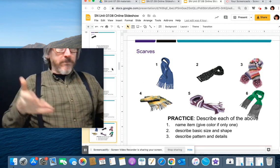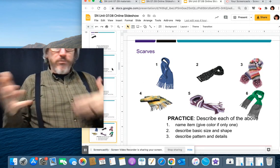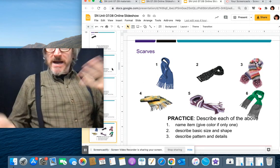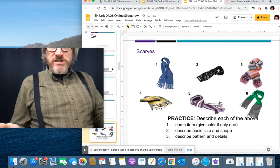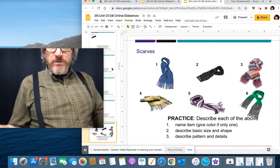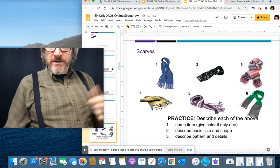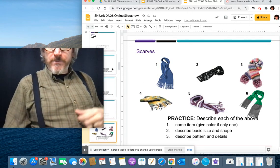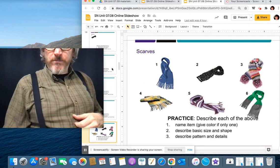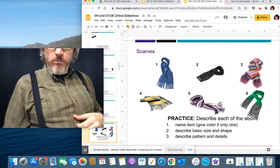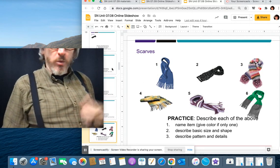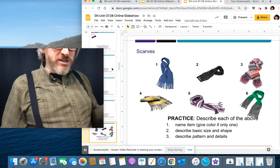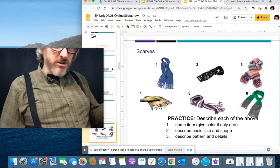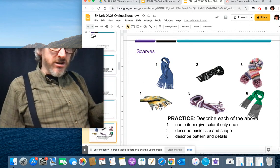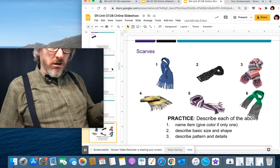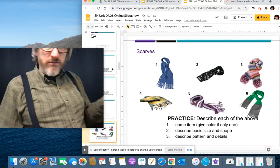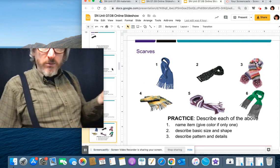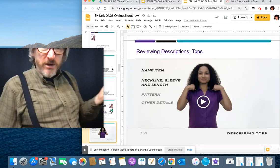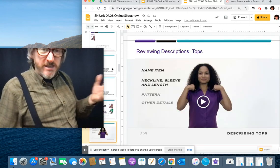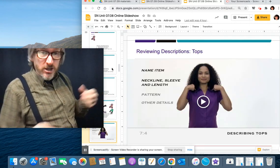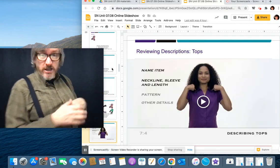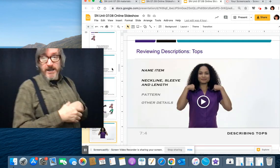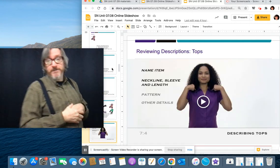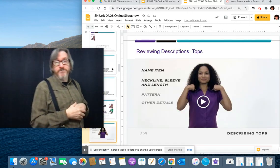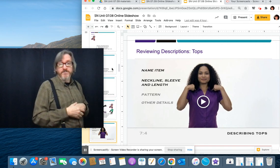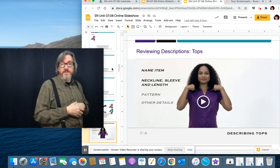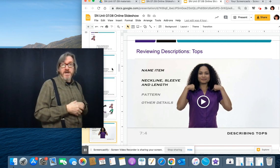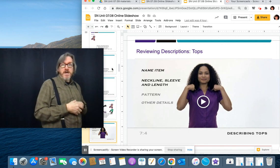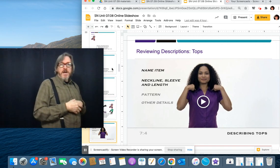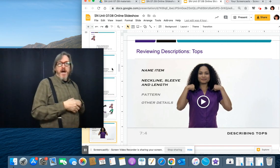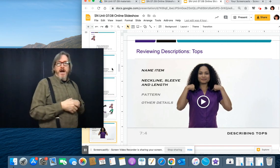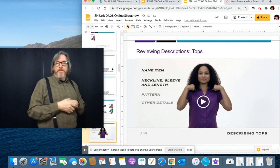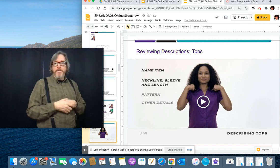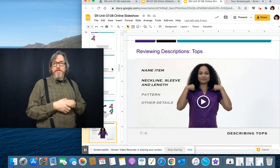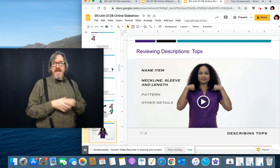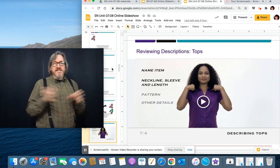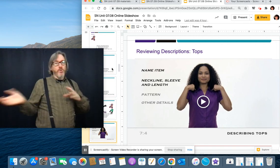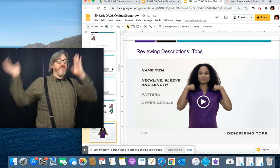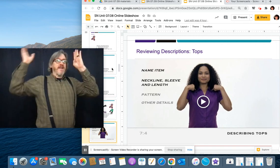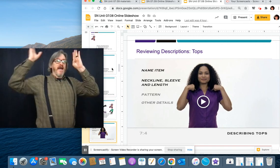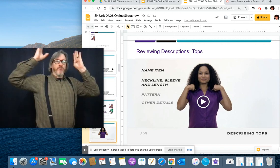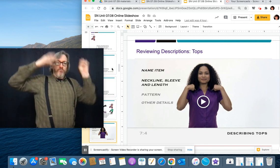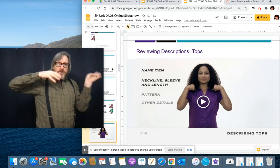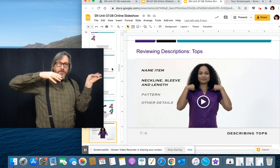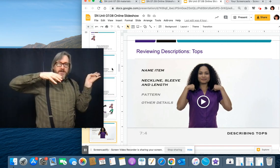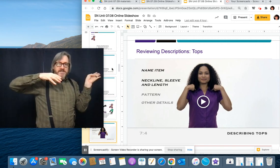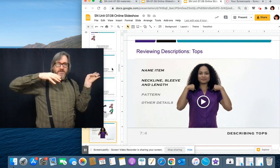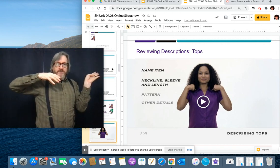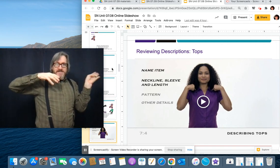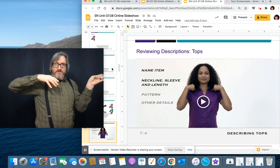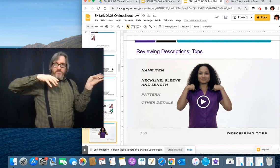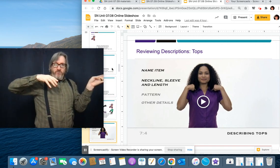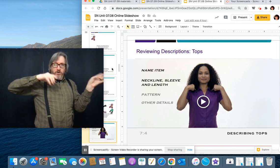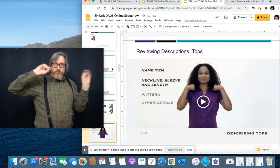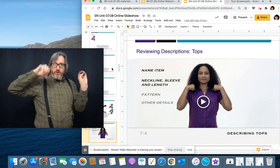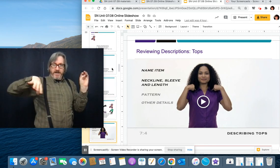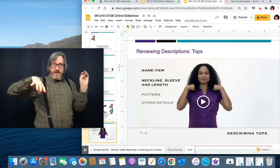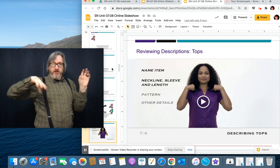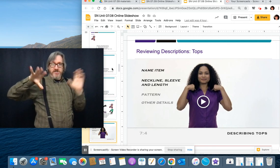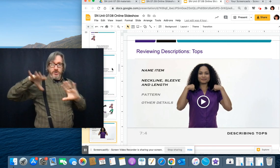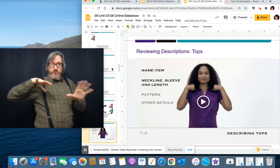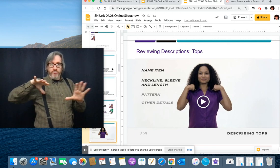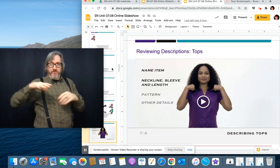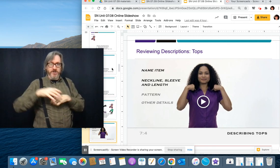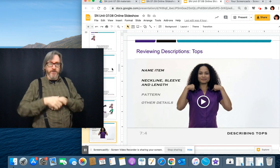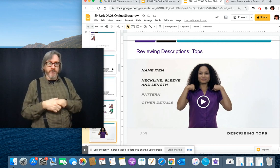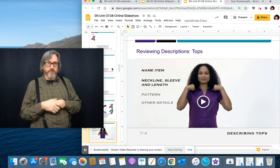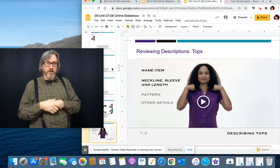So again, practice with them. What's your scarf? What does it look like? Um, so then I replayed the stuff from seven, four and put it in